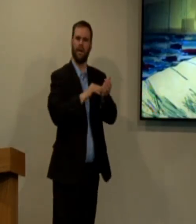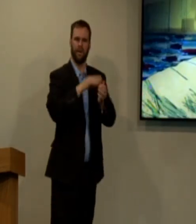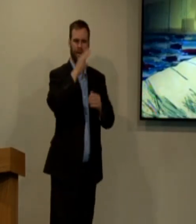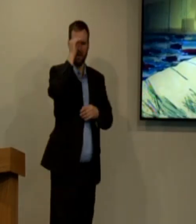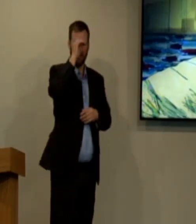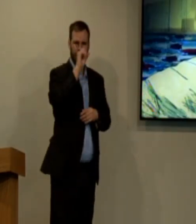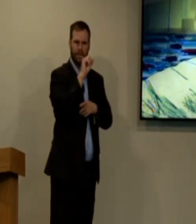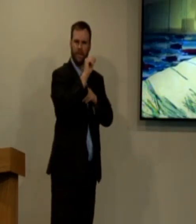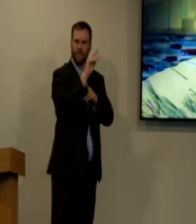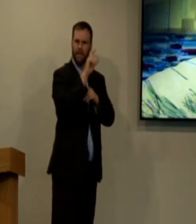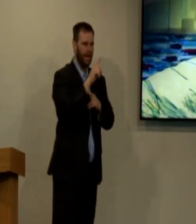So once again,